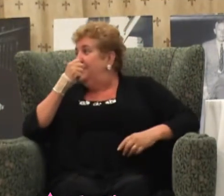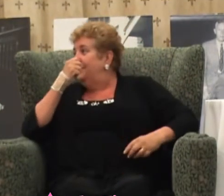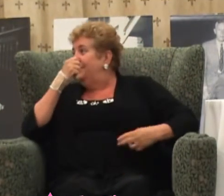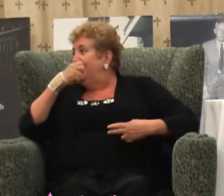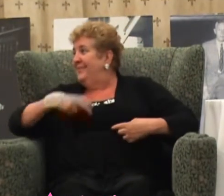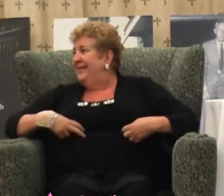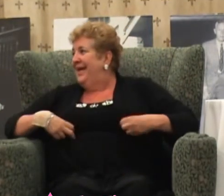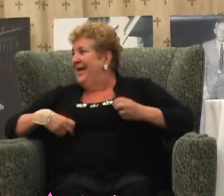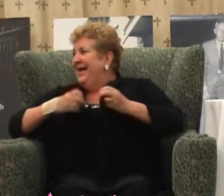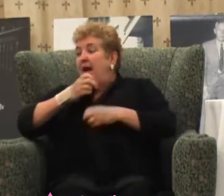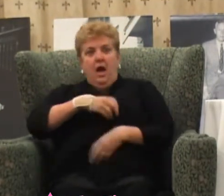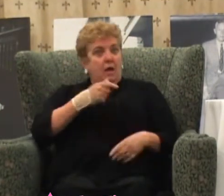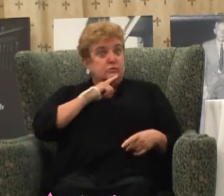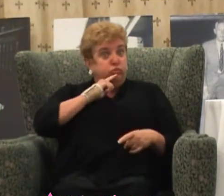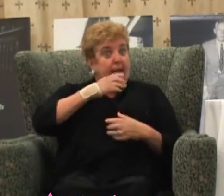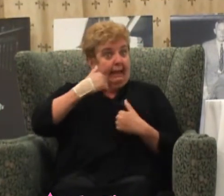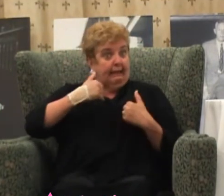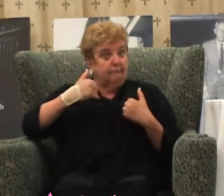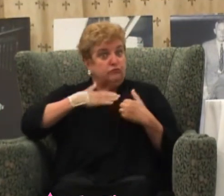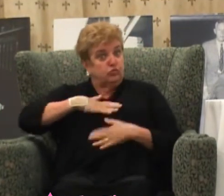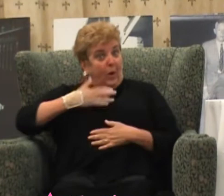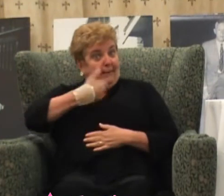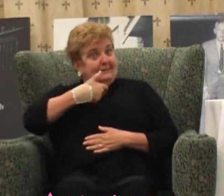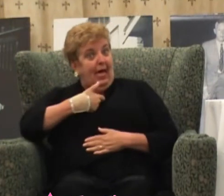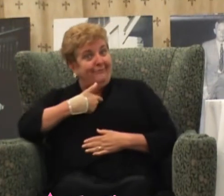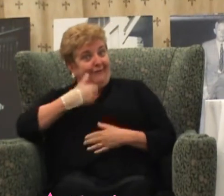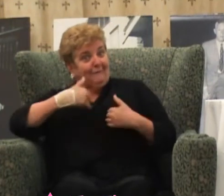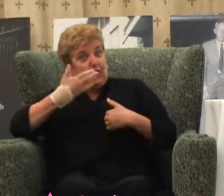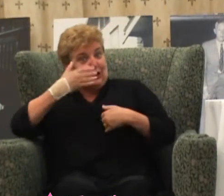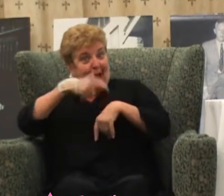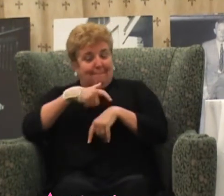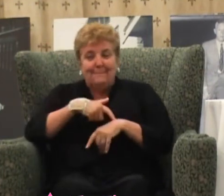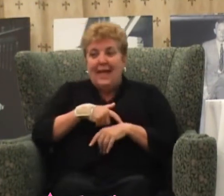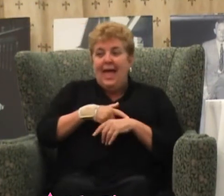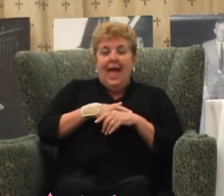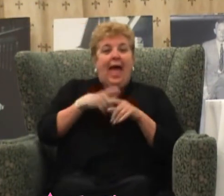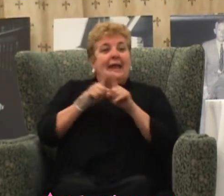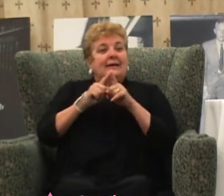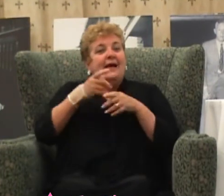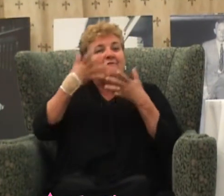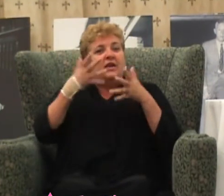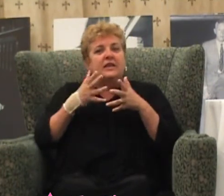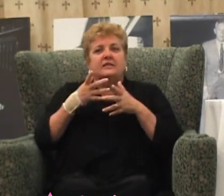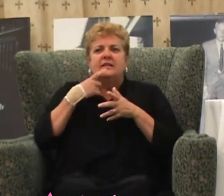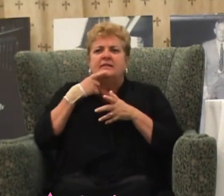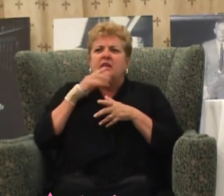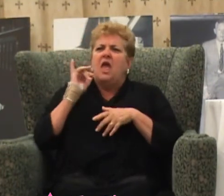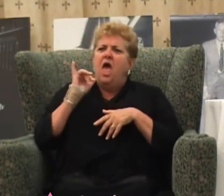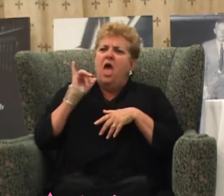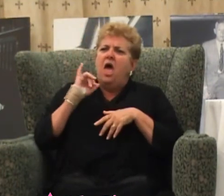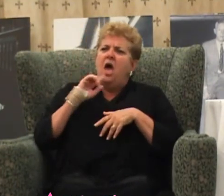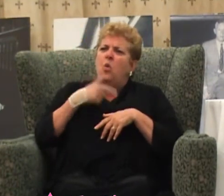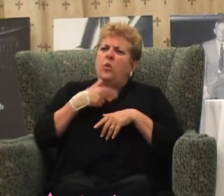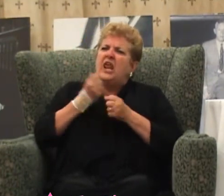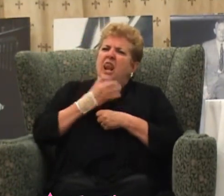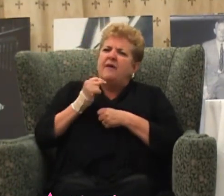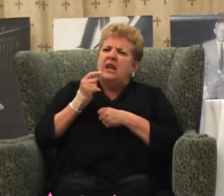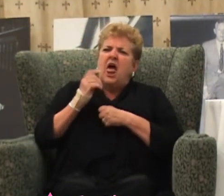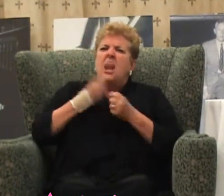I was having fun, and if I finish, and they said, yeah, we love you, man. We're crazy about your energy. Can you do something